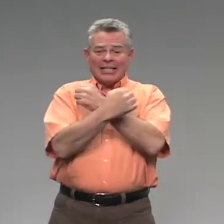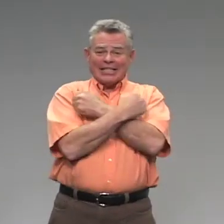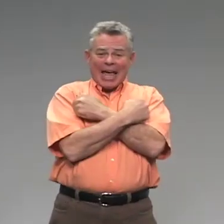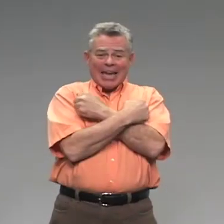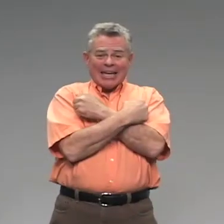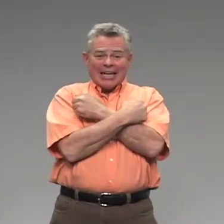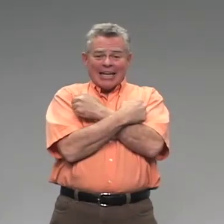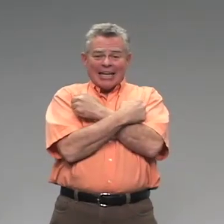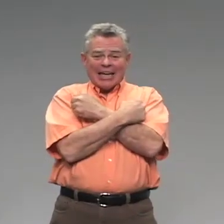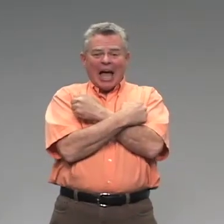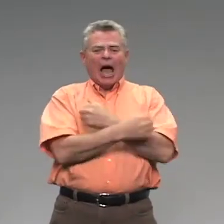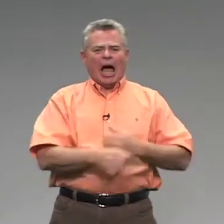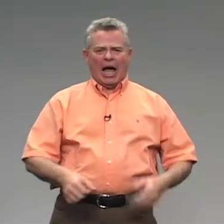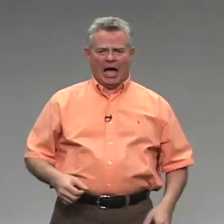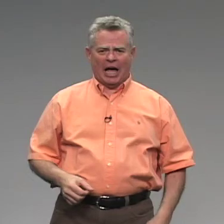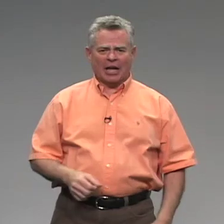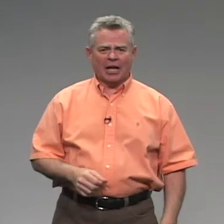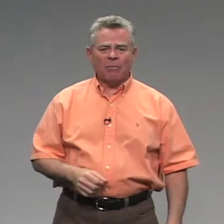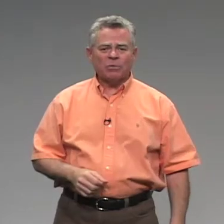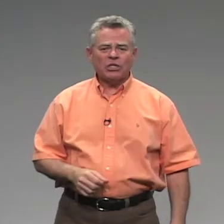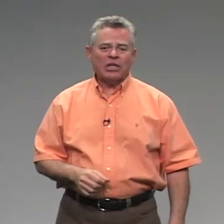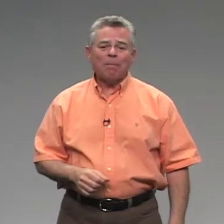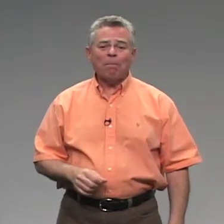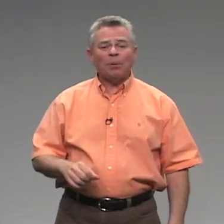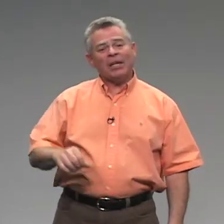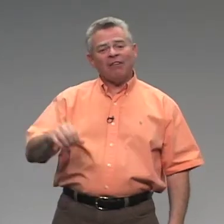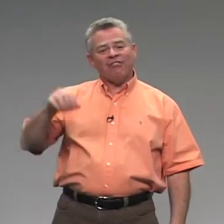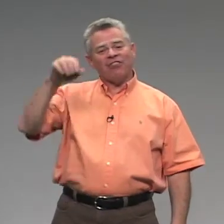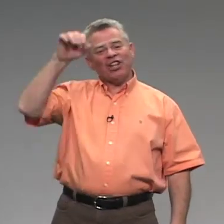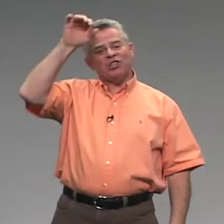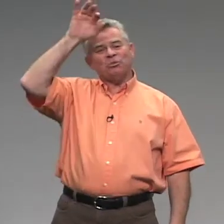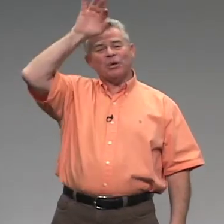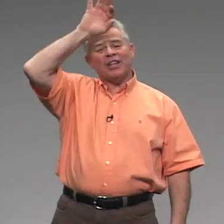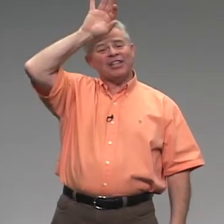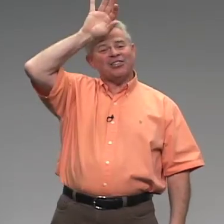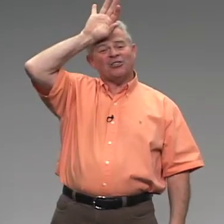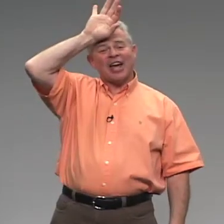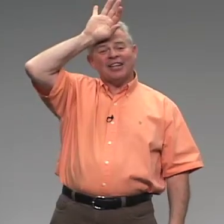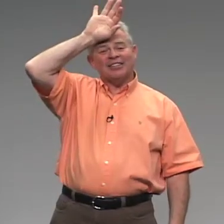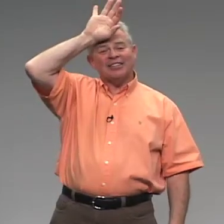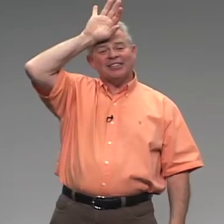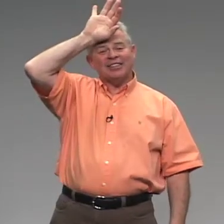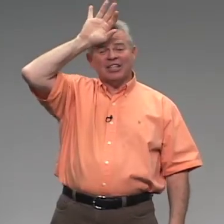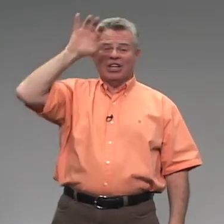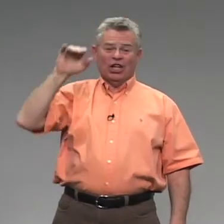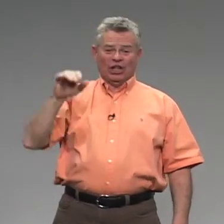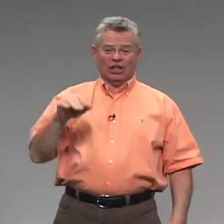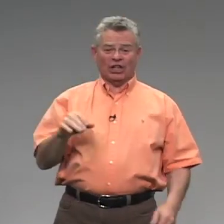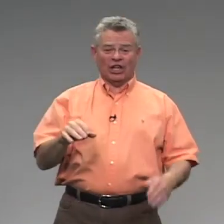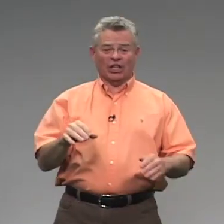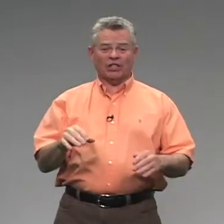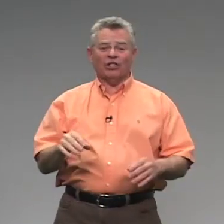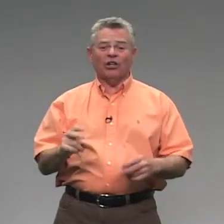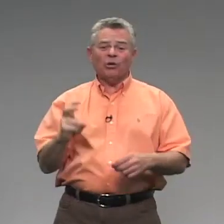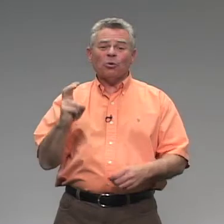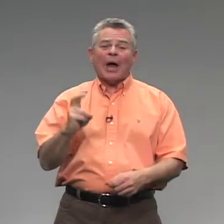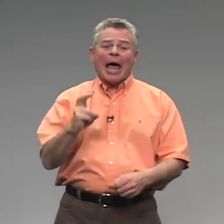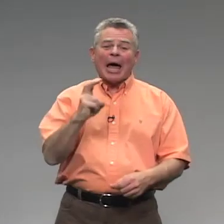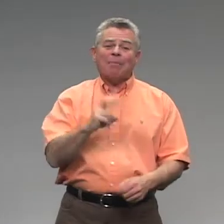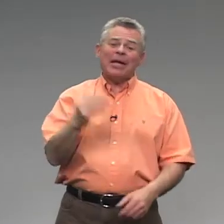dead. I am simply filled with dread. Little rabbit